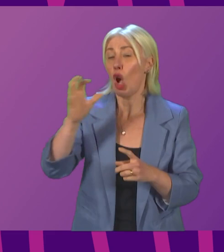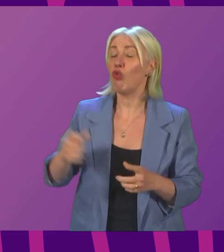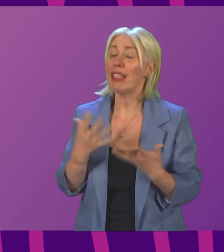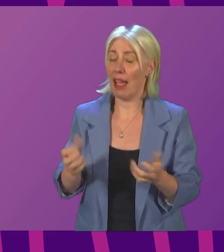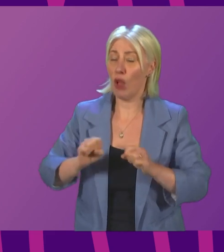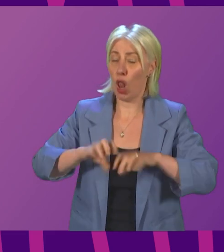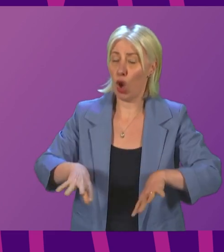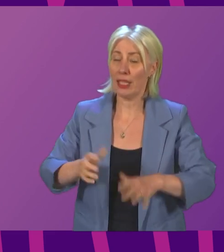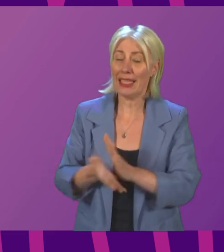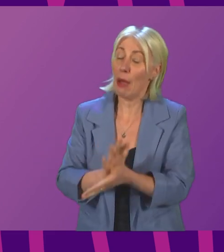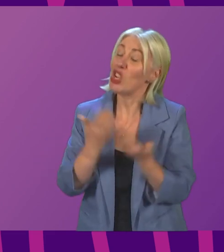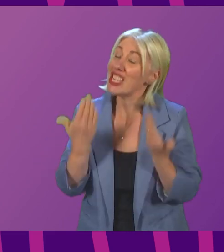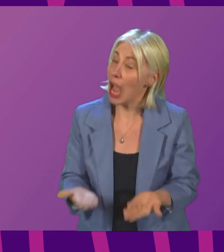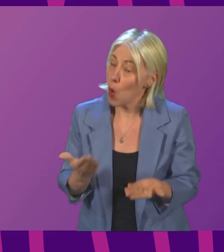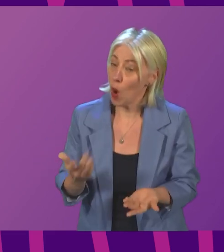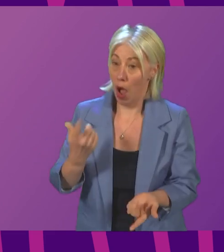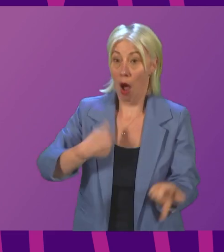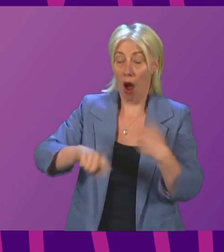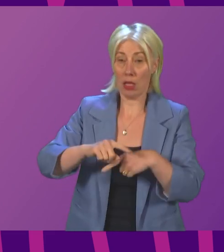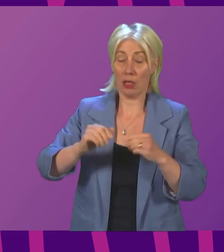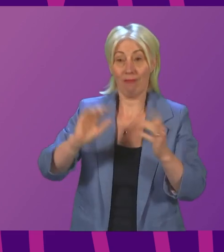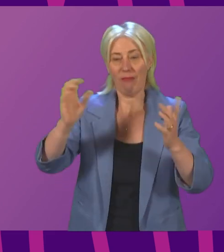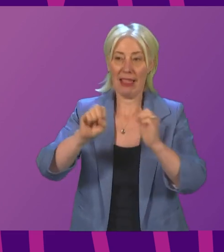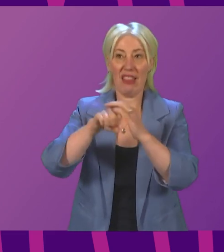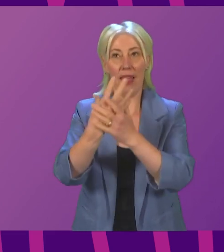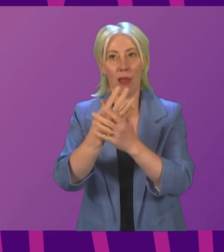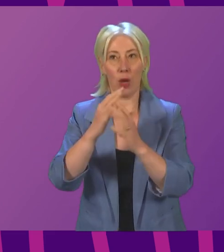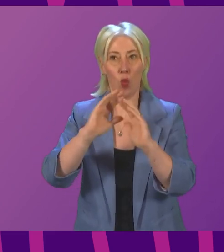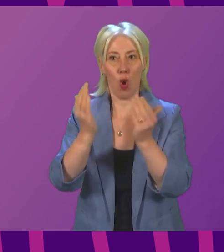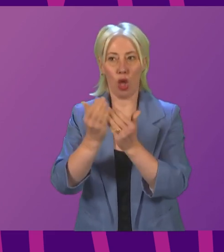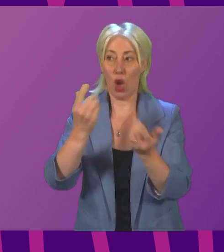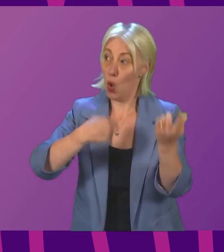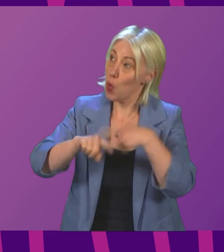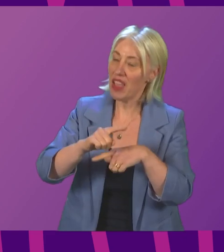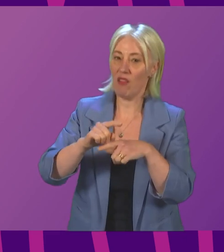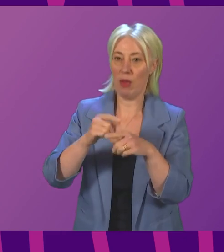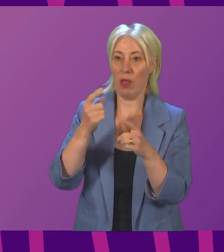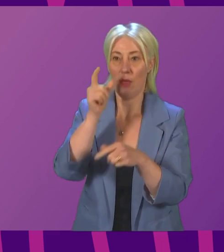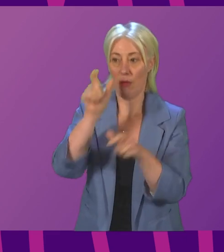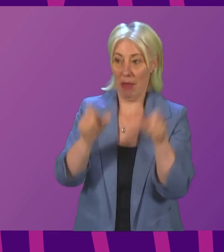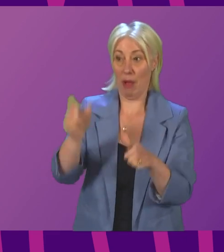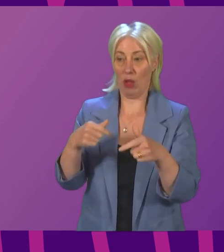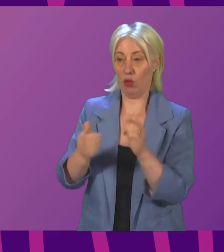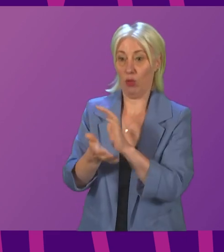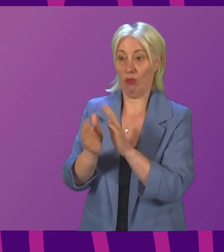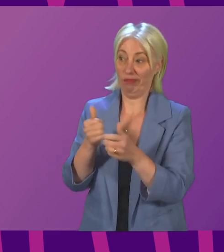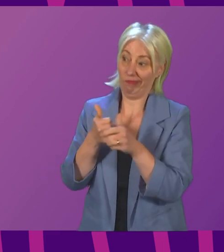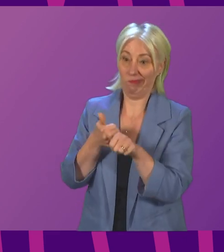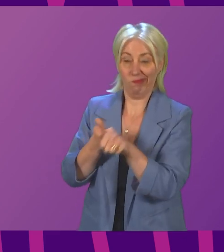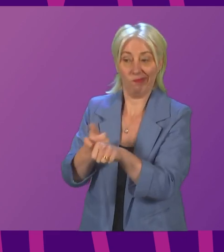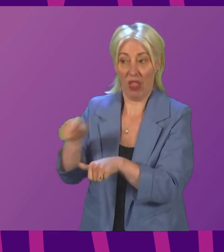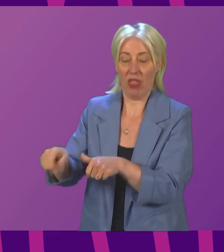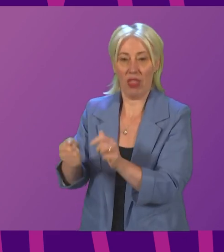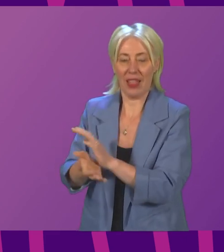The developed world, which of course has done most to cause climate change, has an obligation to help them finance those impacts now, not as an act of